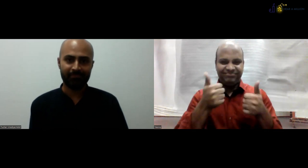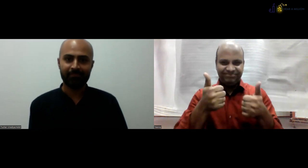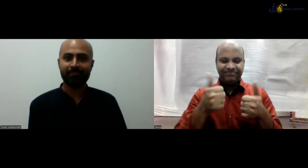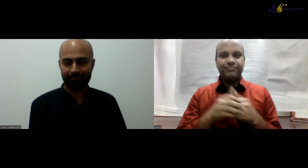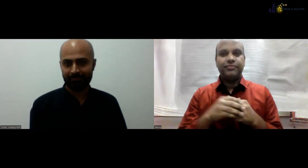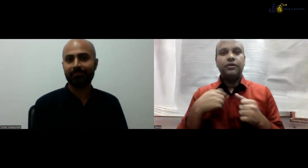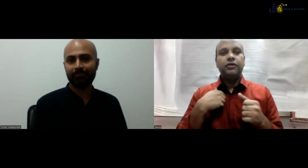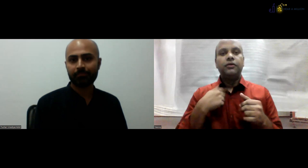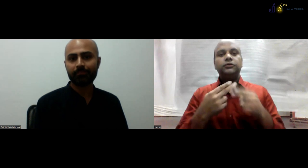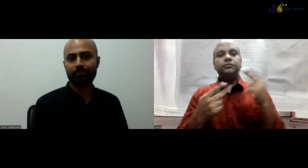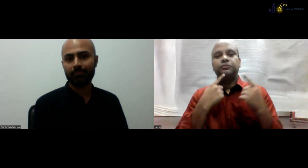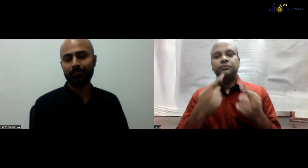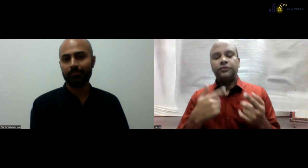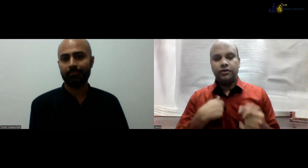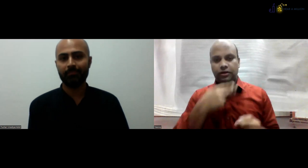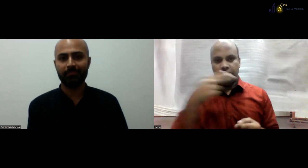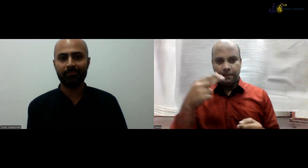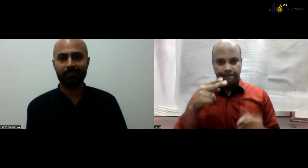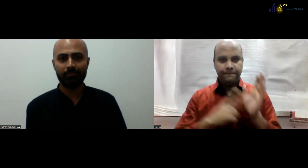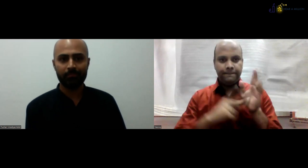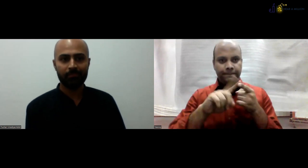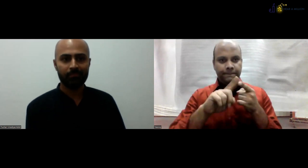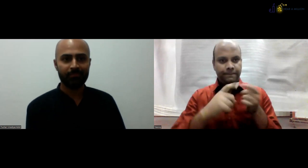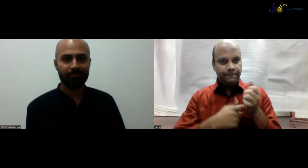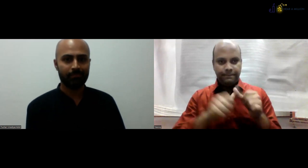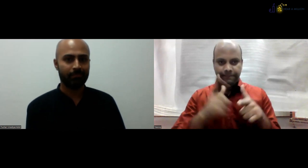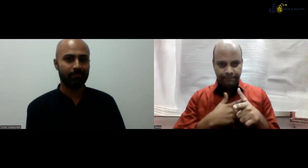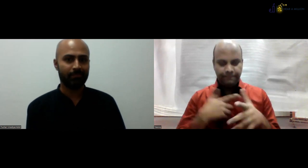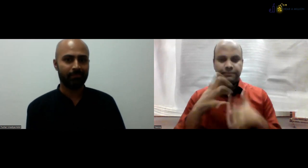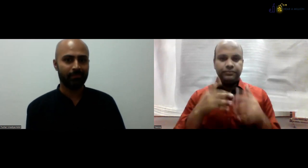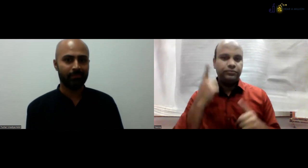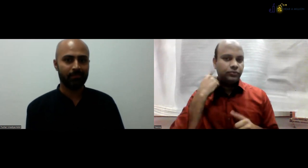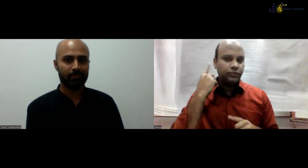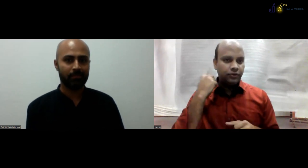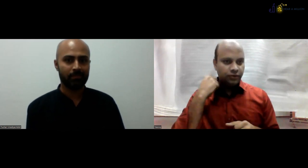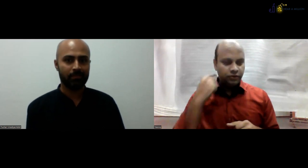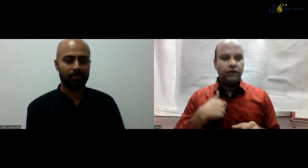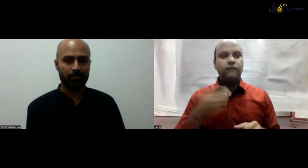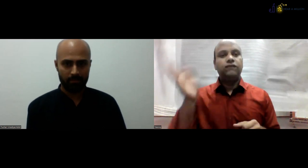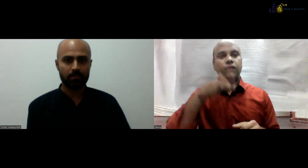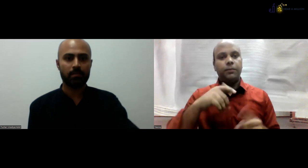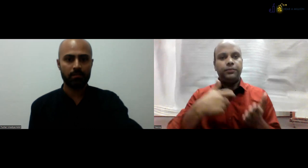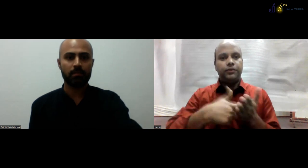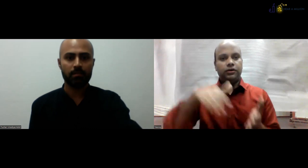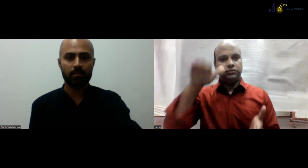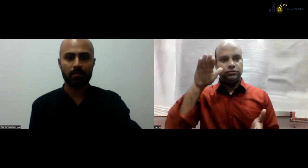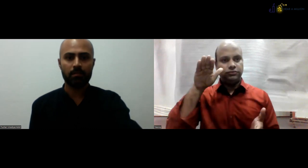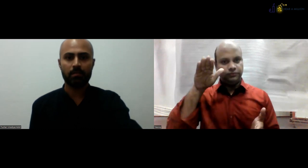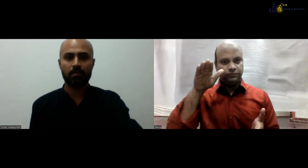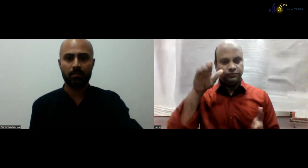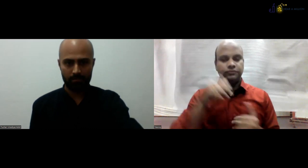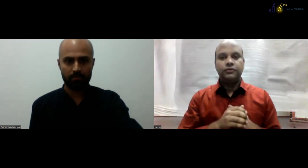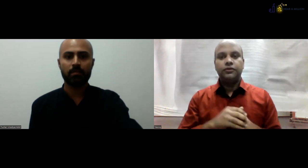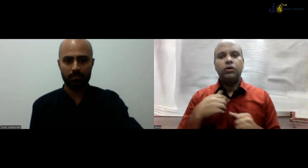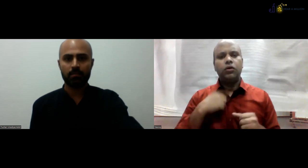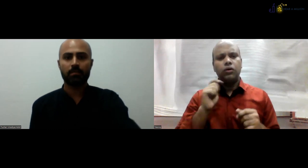Thank you, Tushar. And thank you for your team for having me go. So my name is NWRJ Neeraj. This is my sign